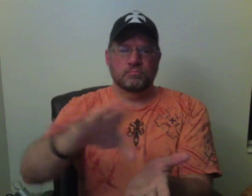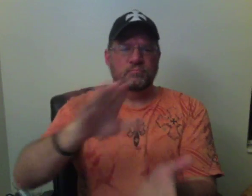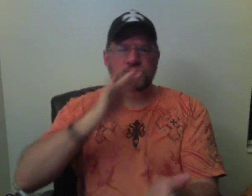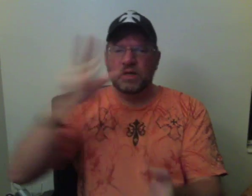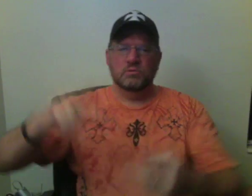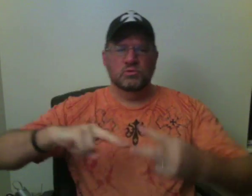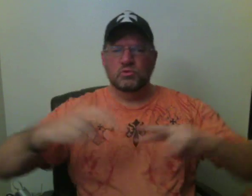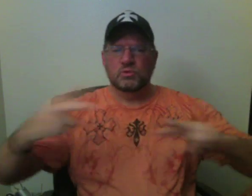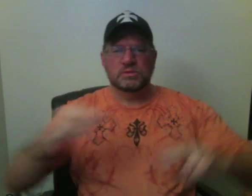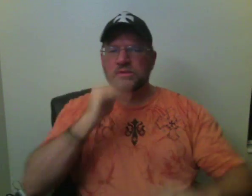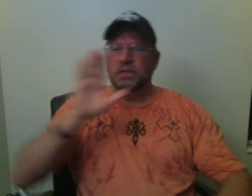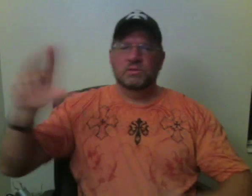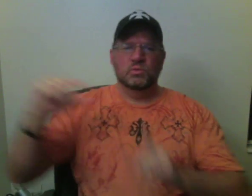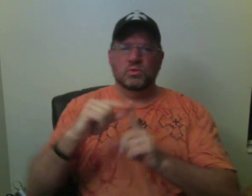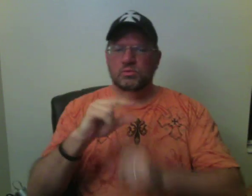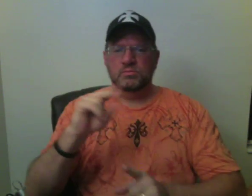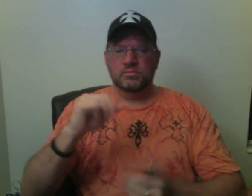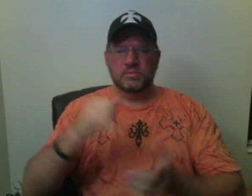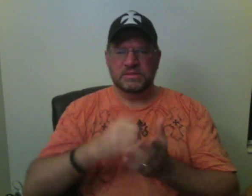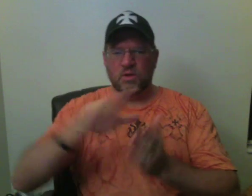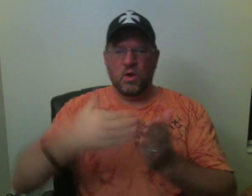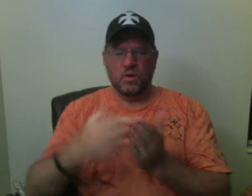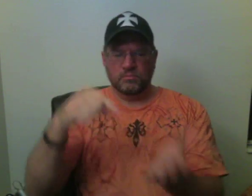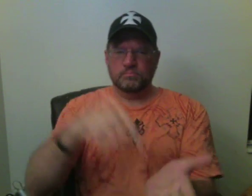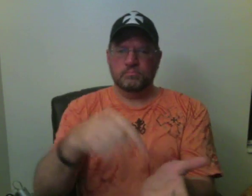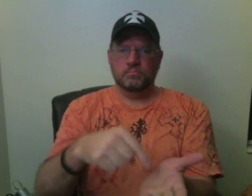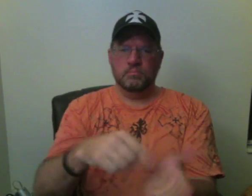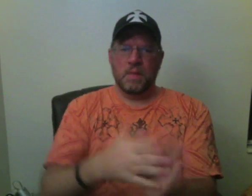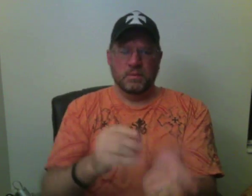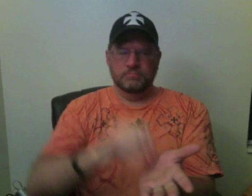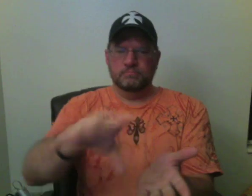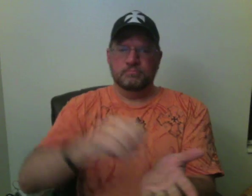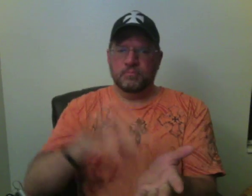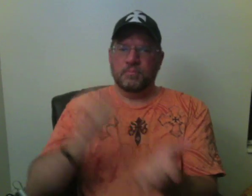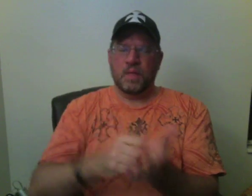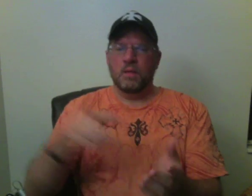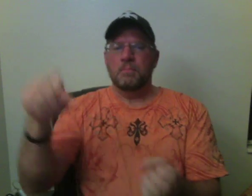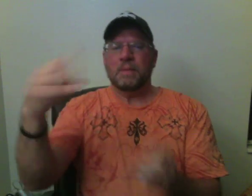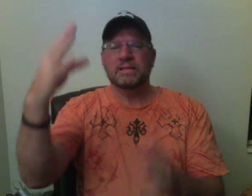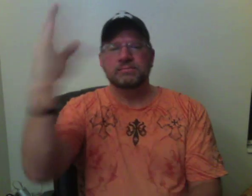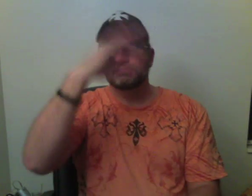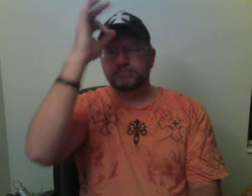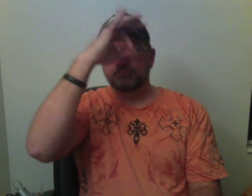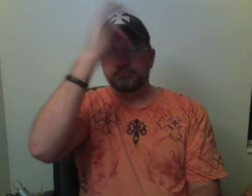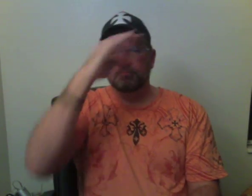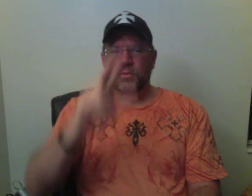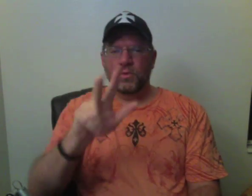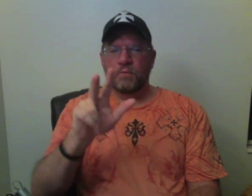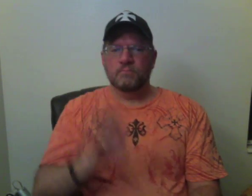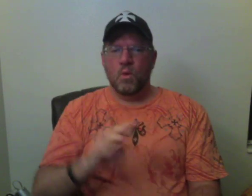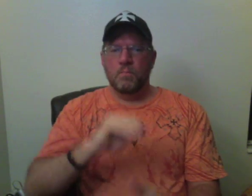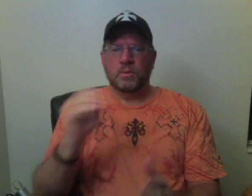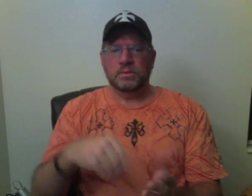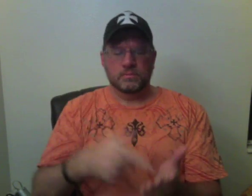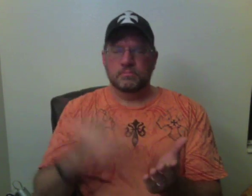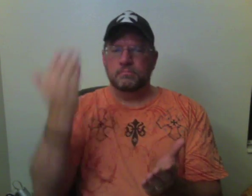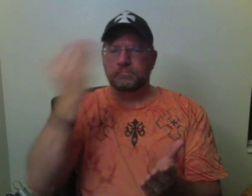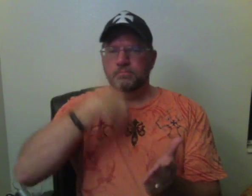Who wrote Eye of the Hurricane? Liam and I wrote it together. And was it about one of your girlfriends? No, it's